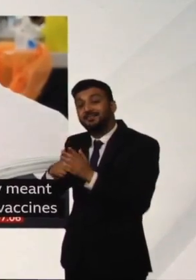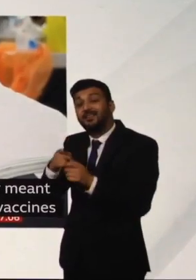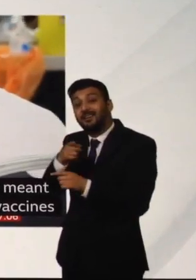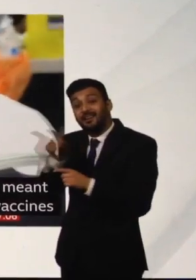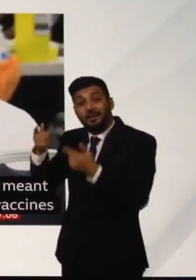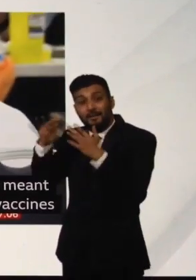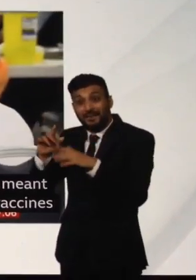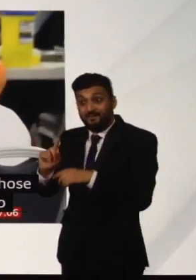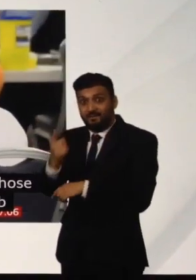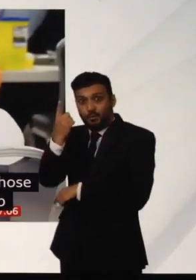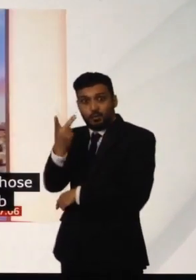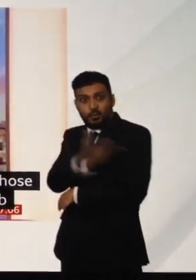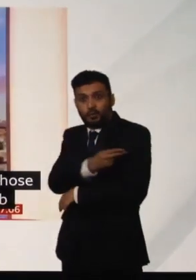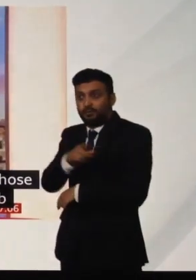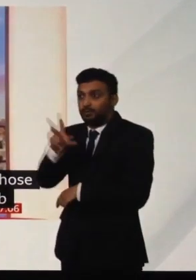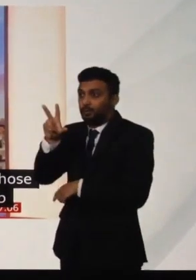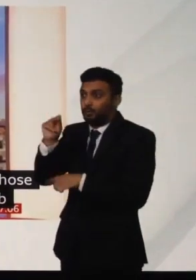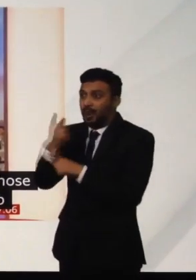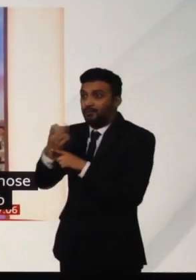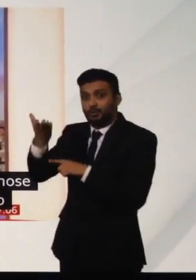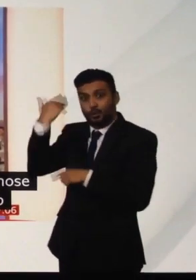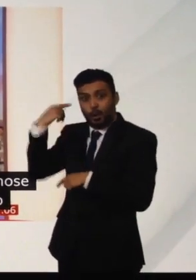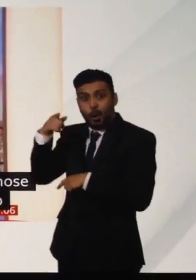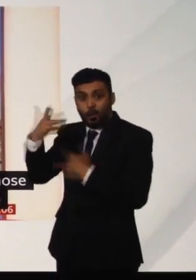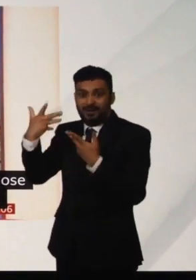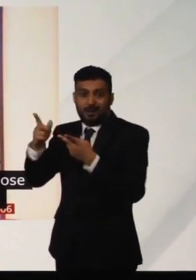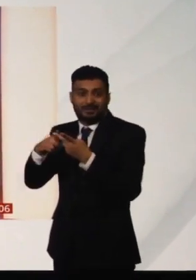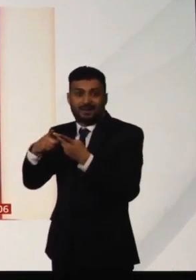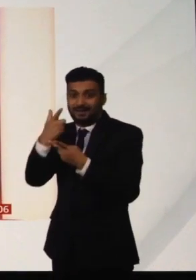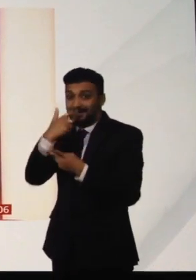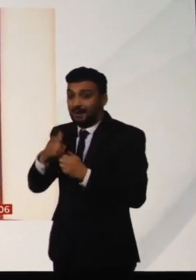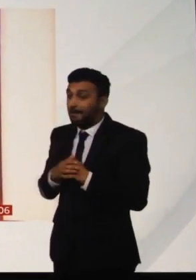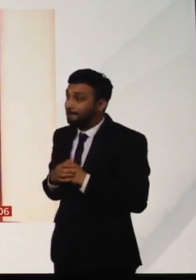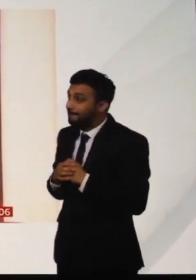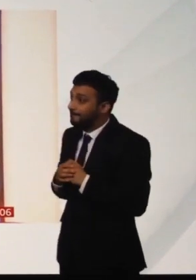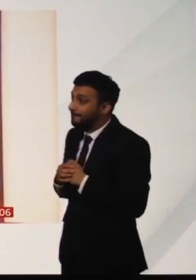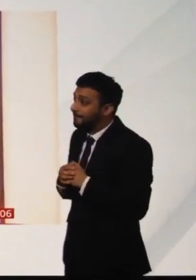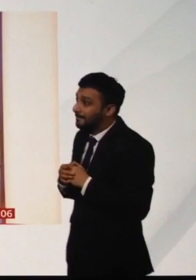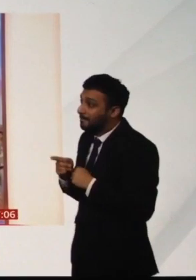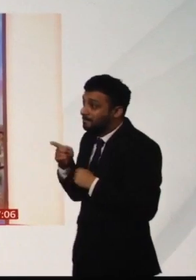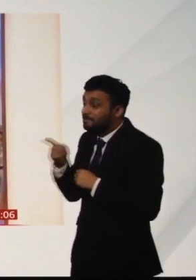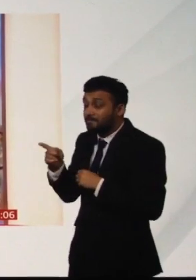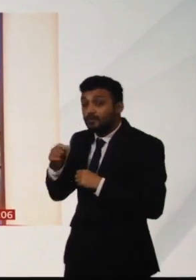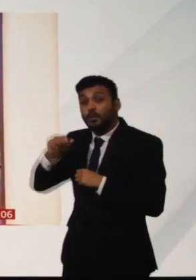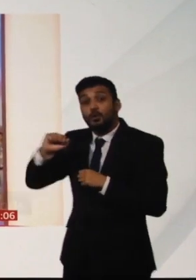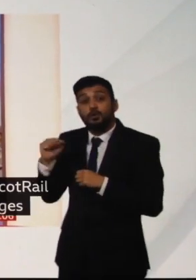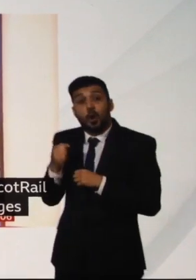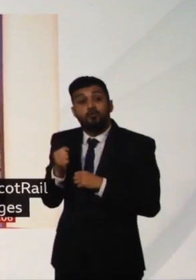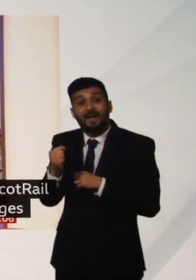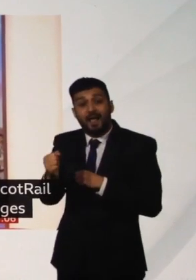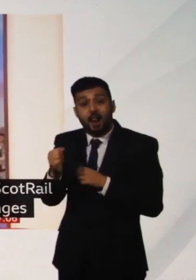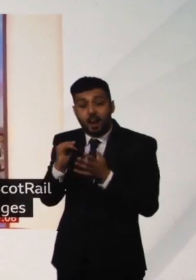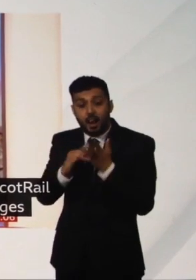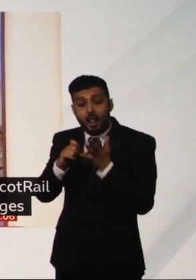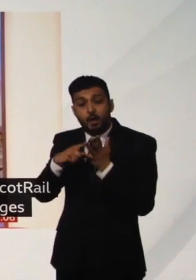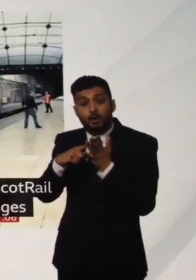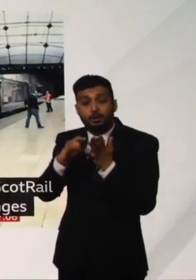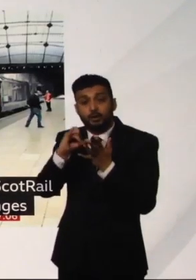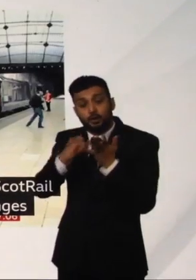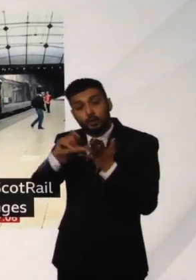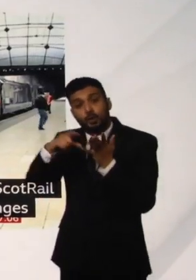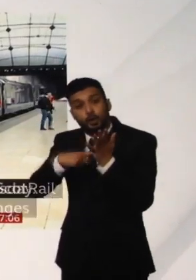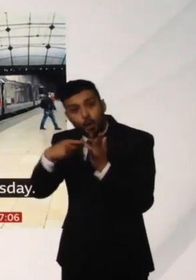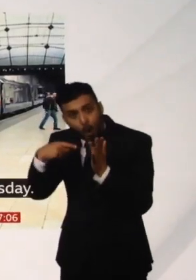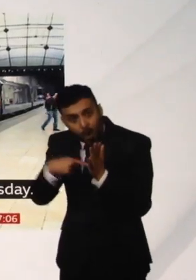jam 12 weeks ago. Staff shortages support Scott Rail to make temporary changes to its time table from Tuesday.